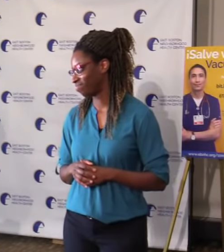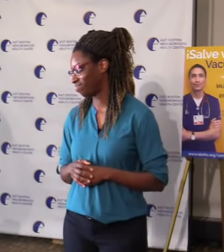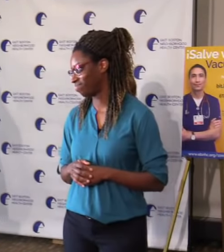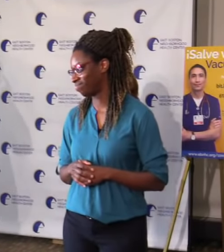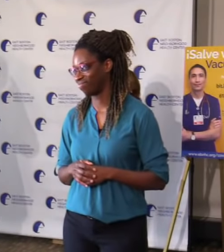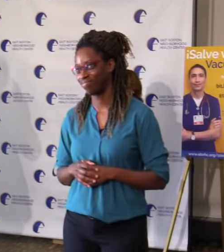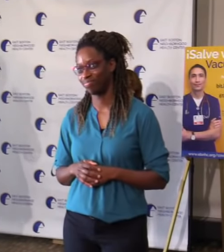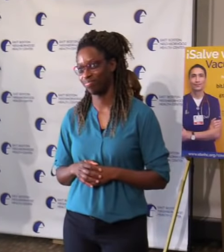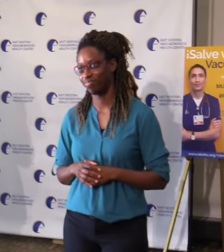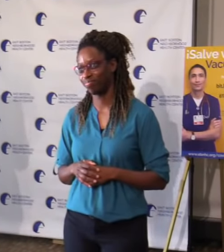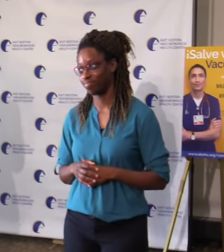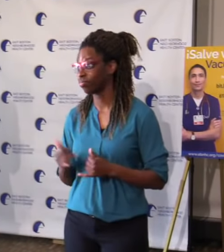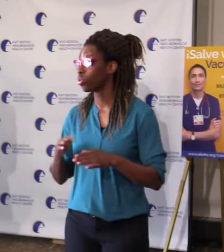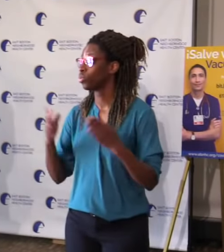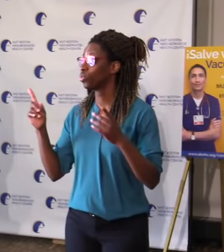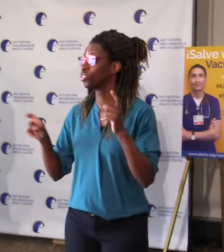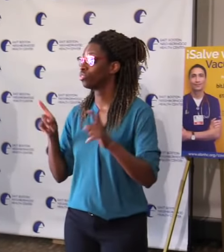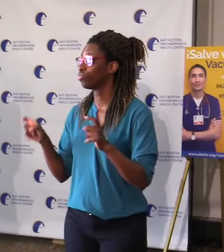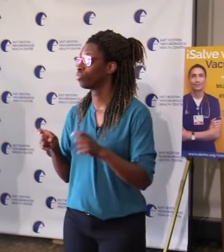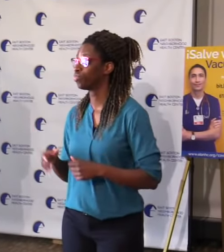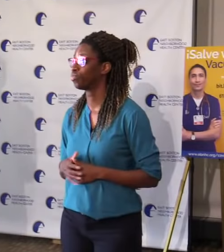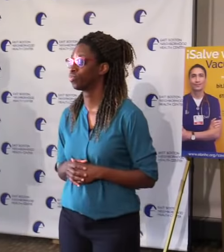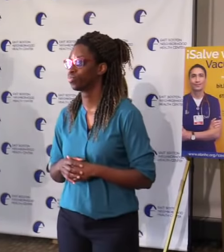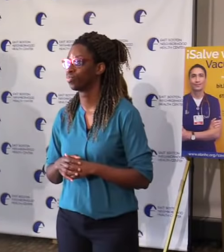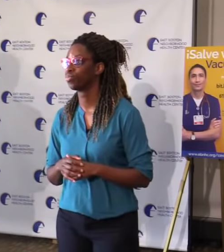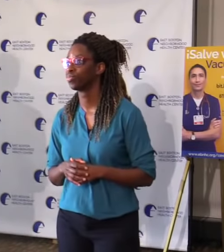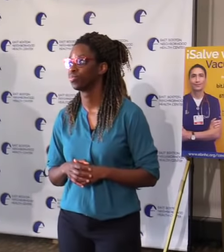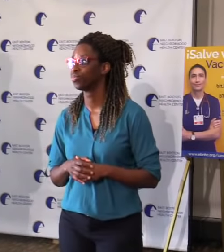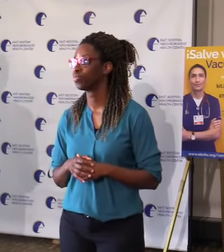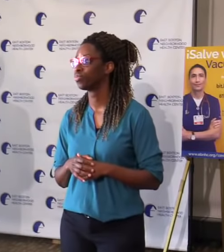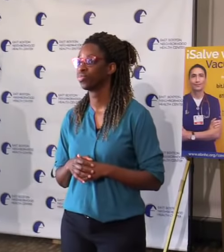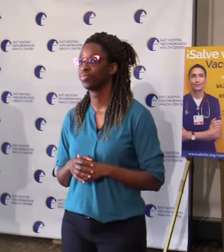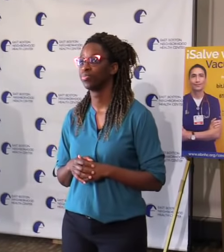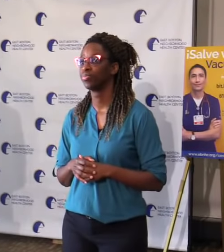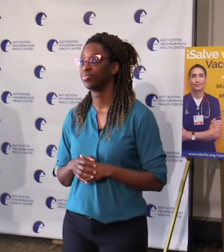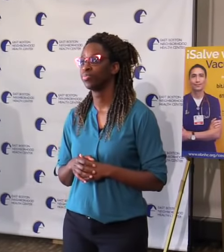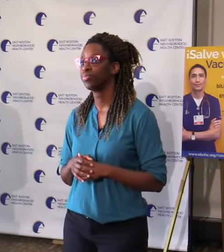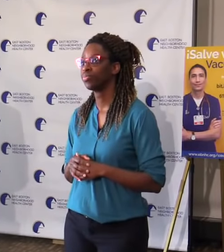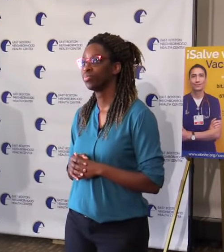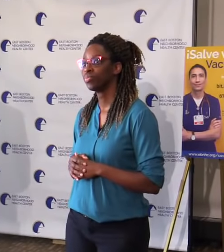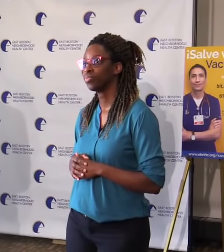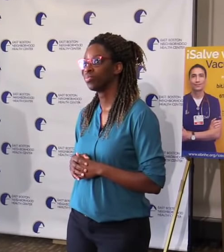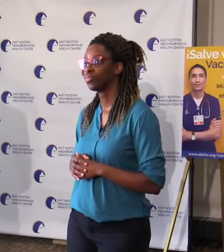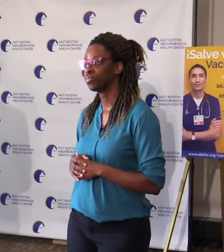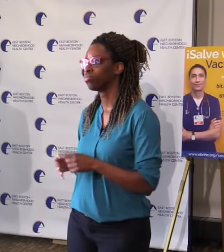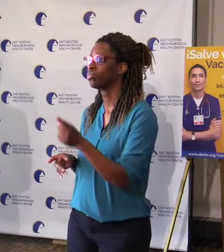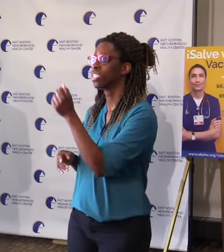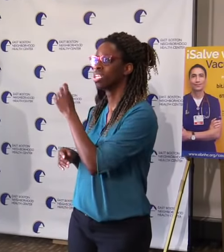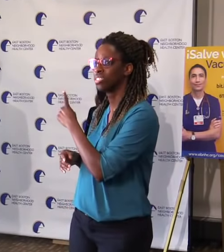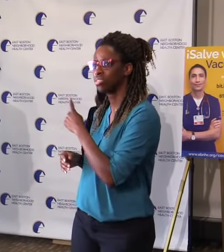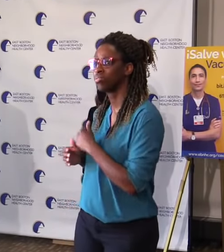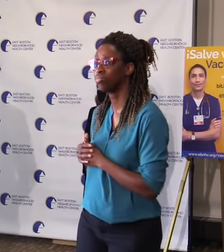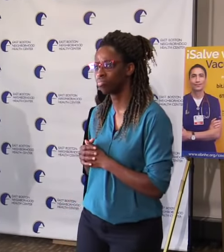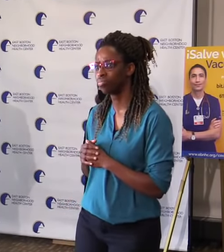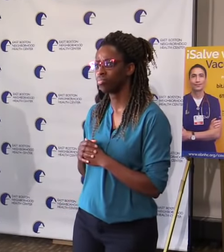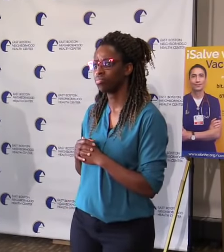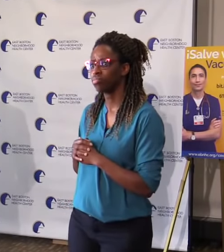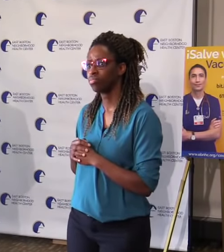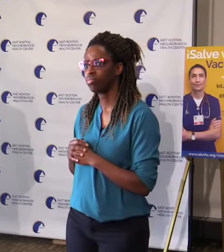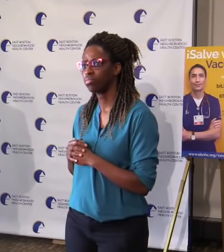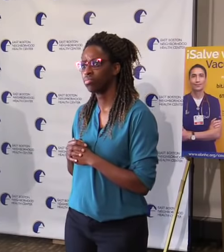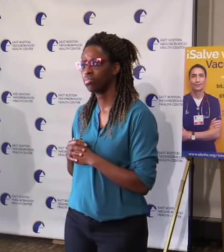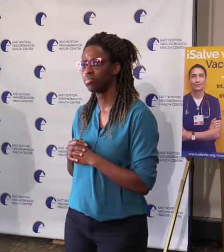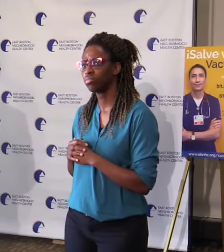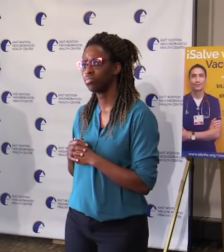Questions? there was some confusion at that study in the inverse yesterday after you left. There was a lot of confusion. Some would say the